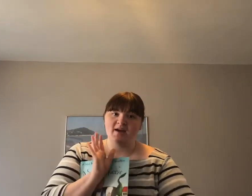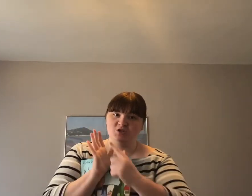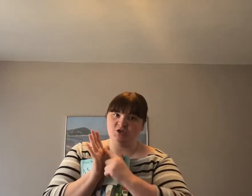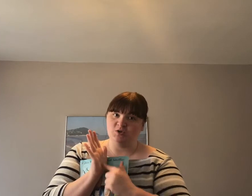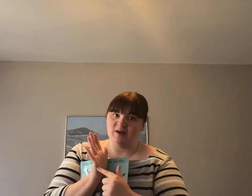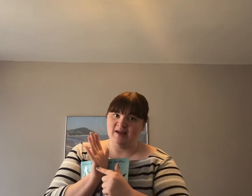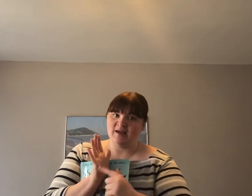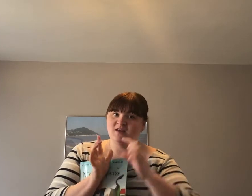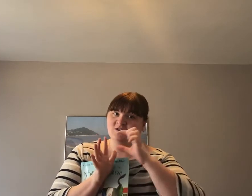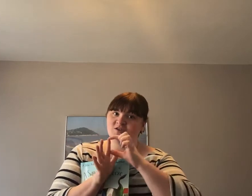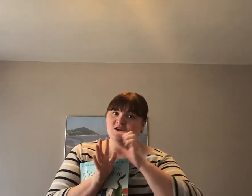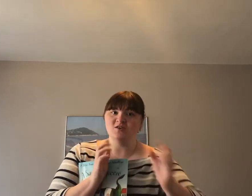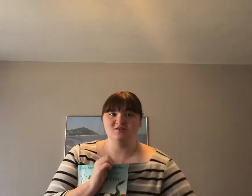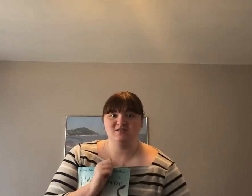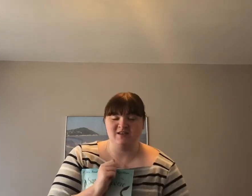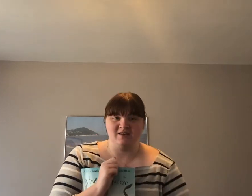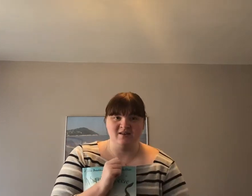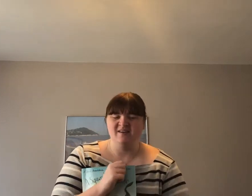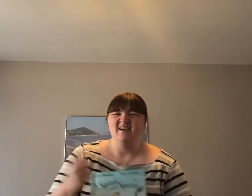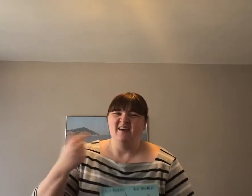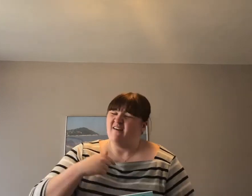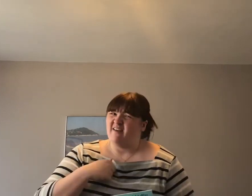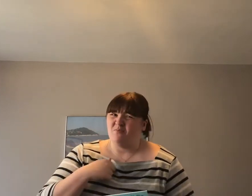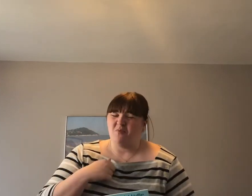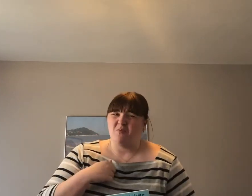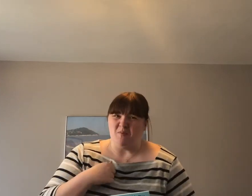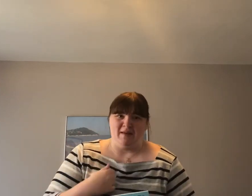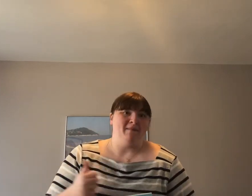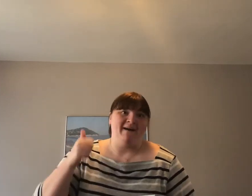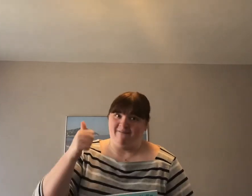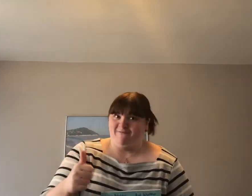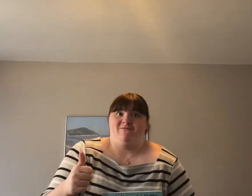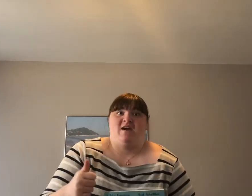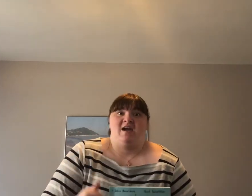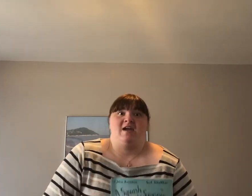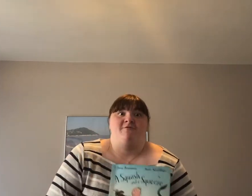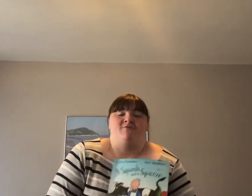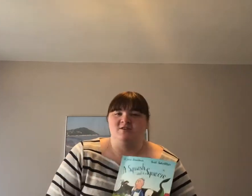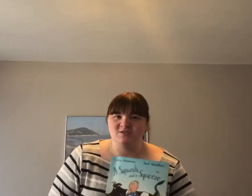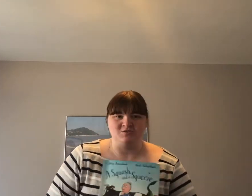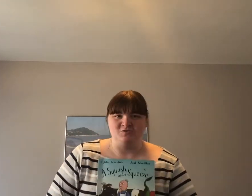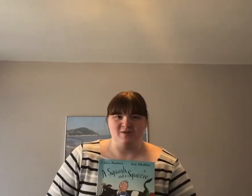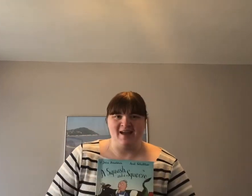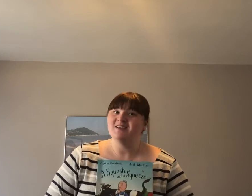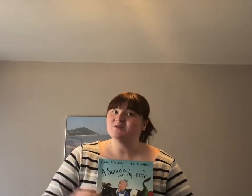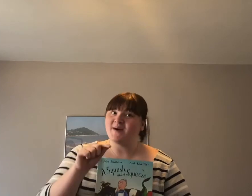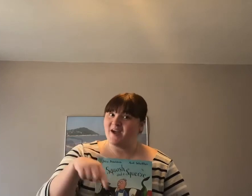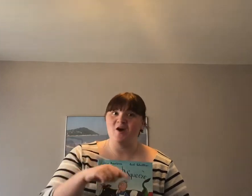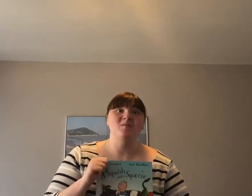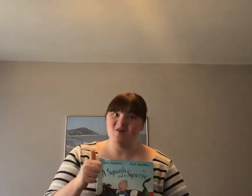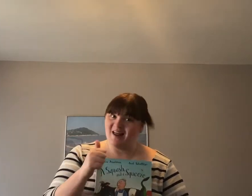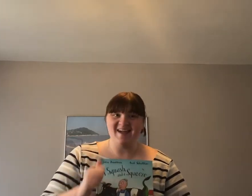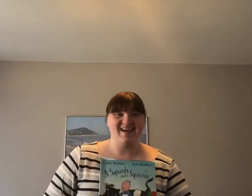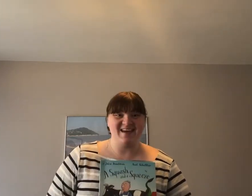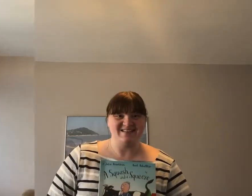Julia Donaldson. It's probably my favourite story so I hope you like it.